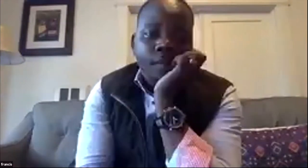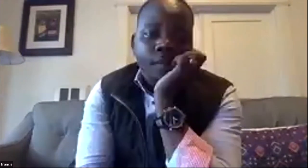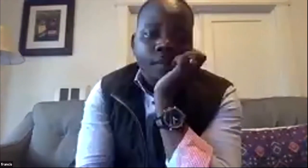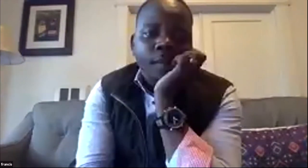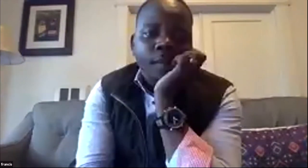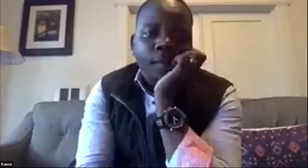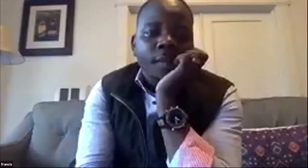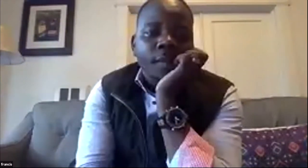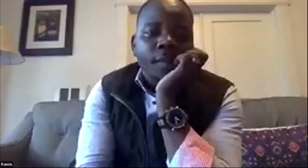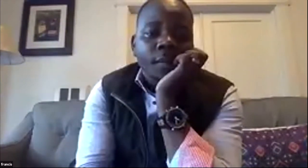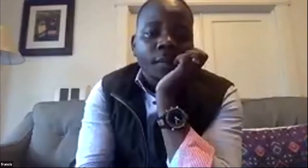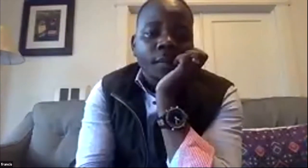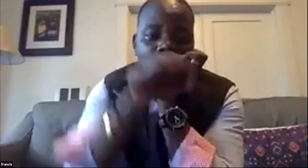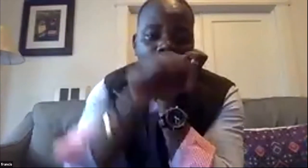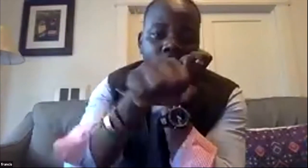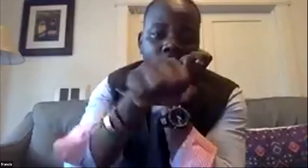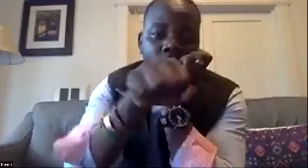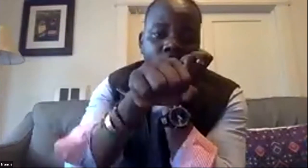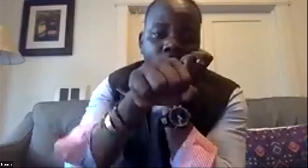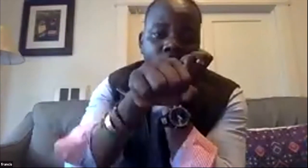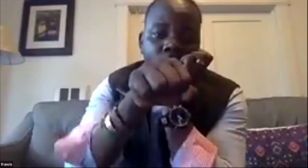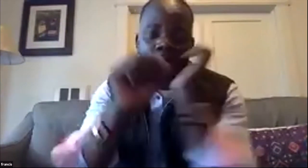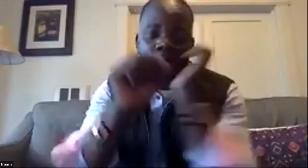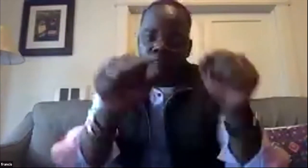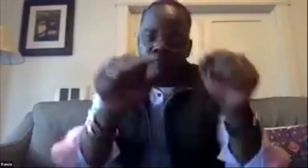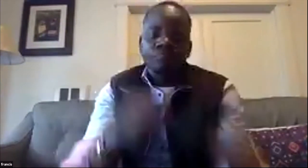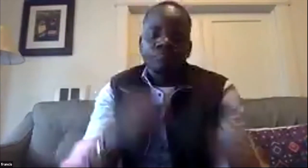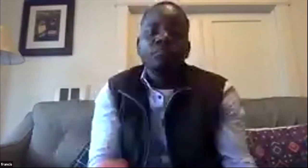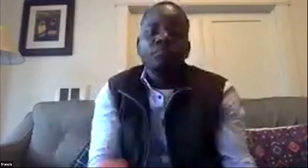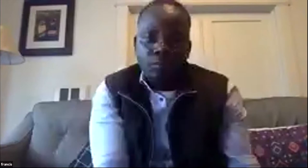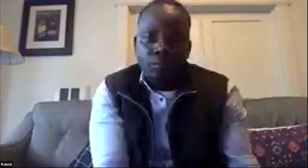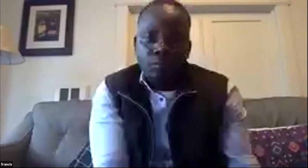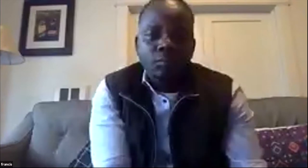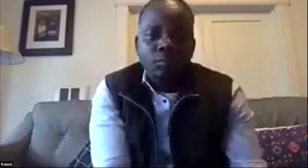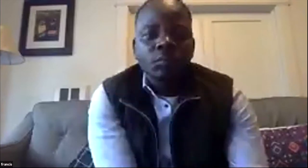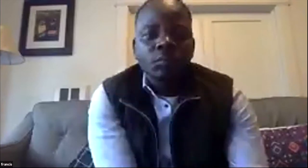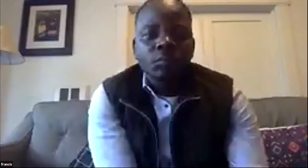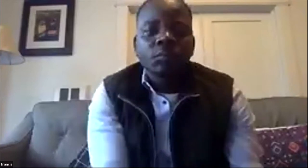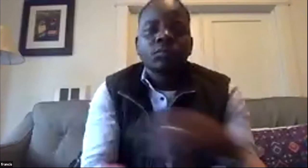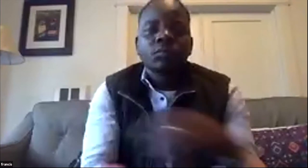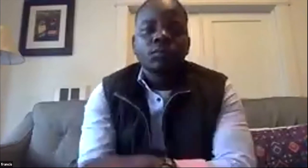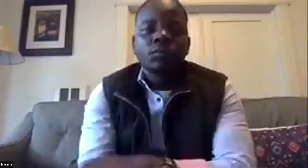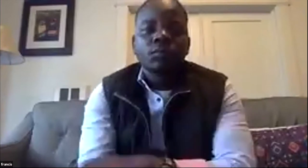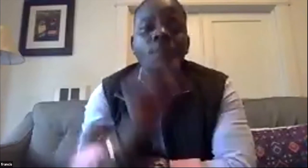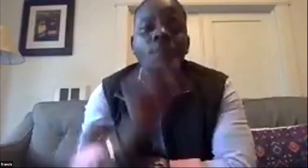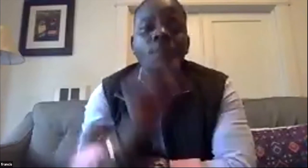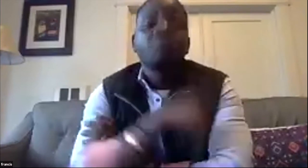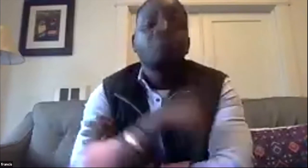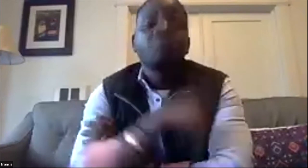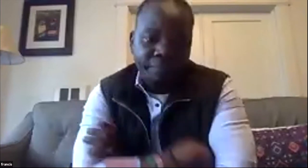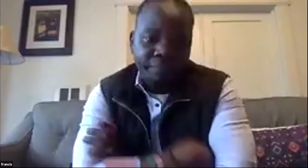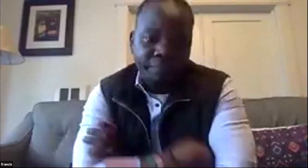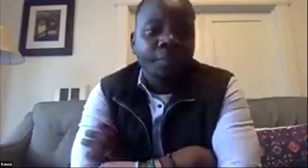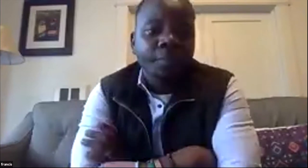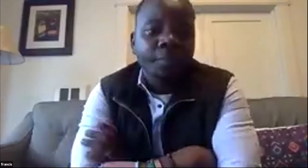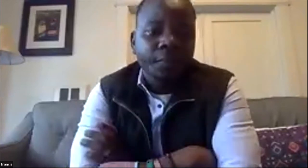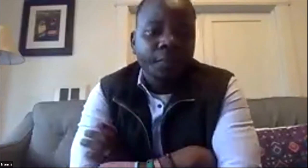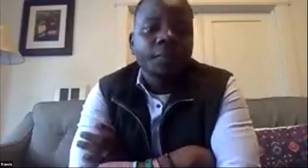recording this conversation for youtube channel for ricardo to